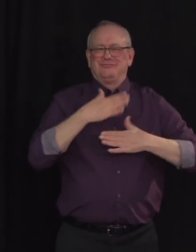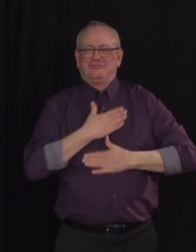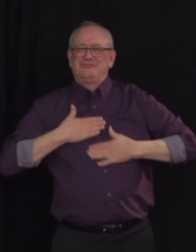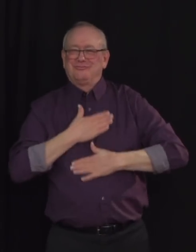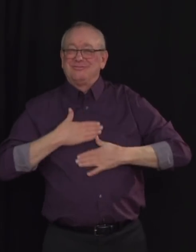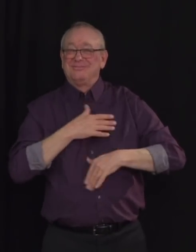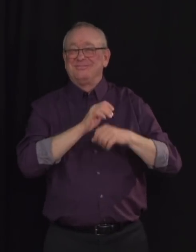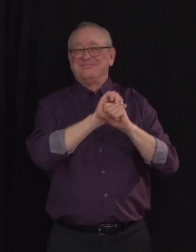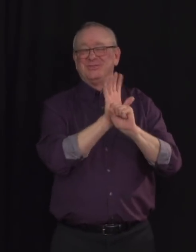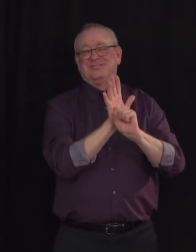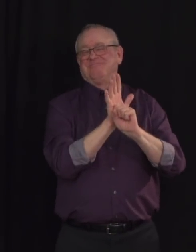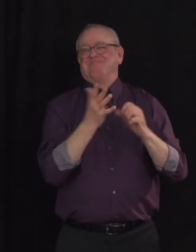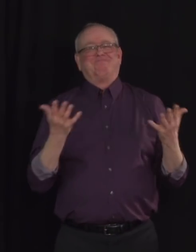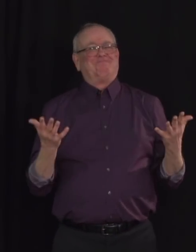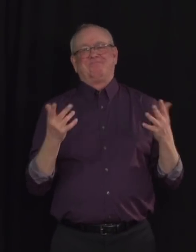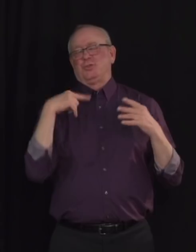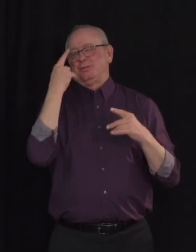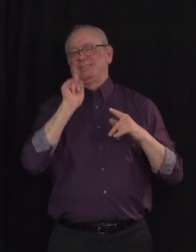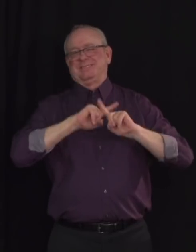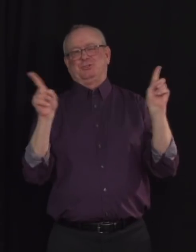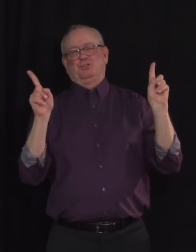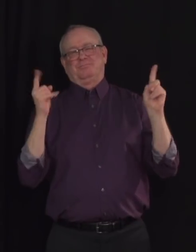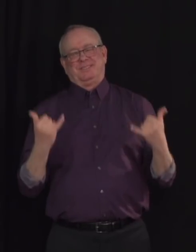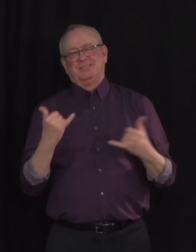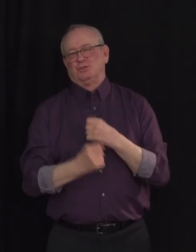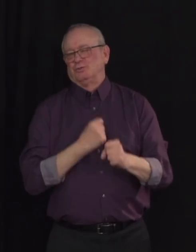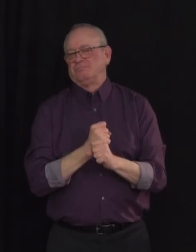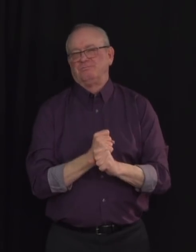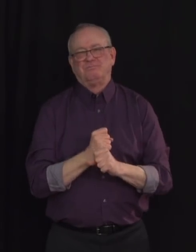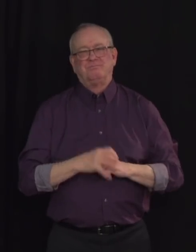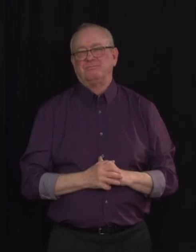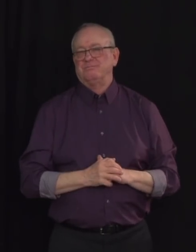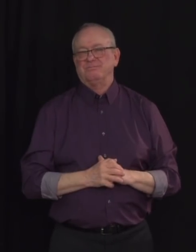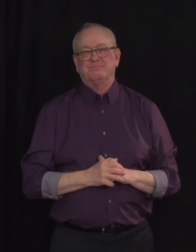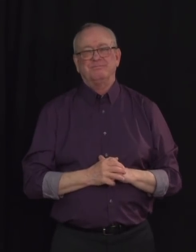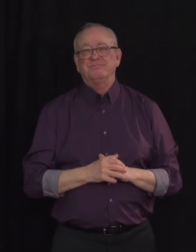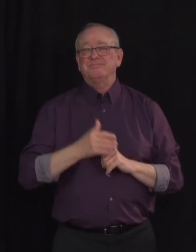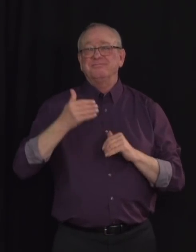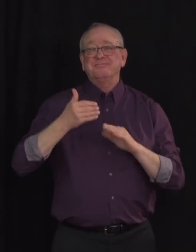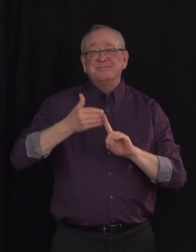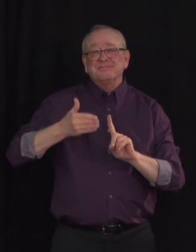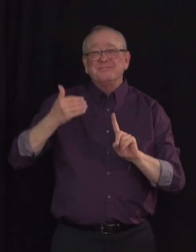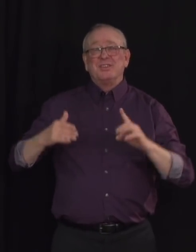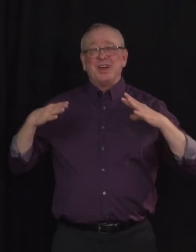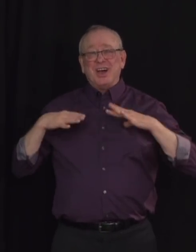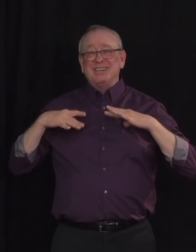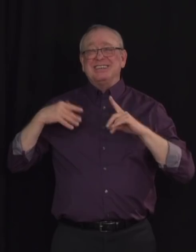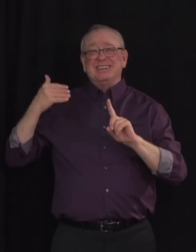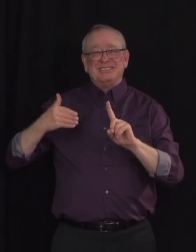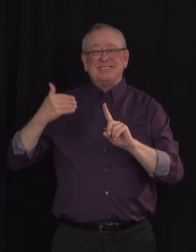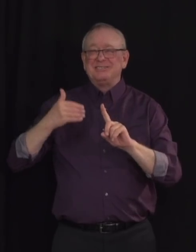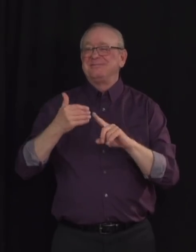However, this is anything but a typical time. Just like other recent holidays, we need to celebrate this long weekend